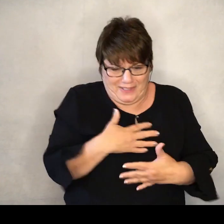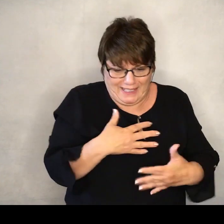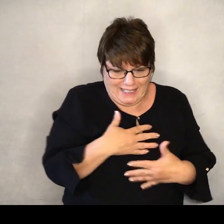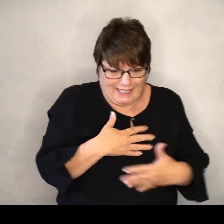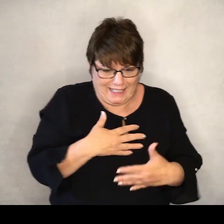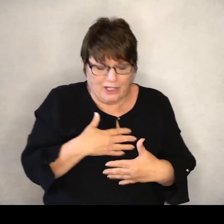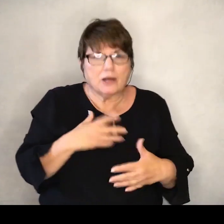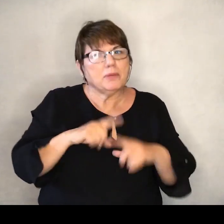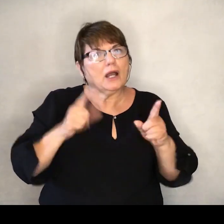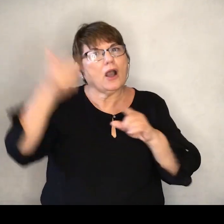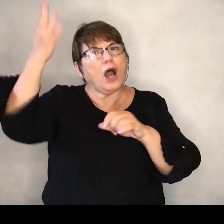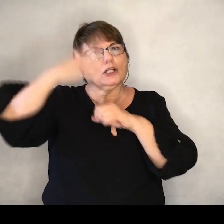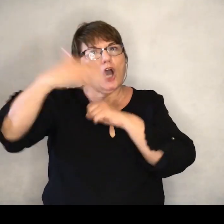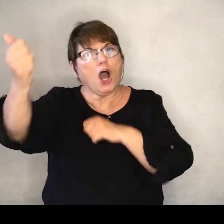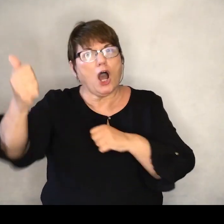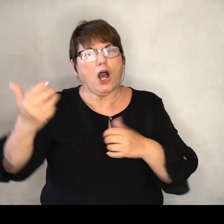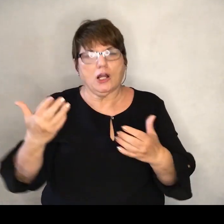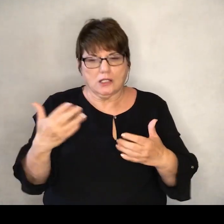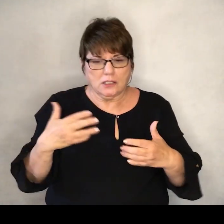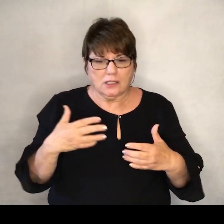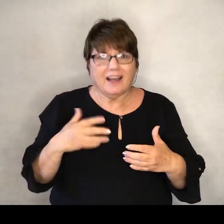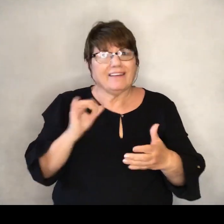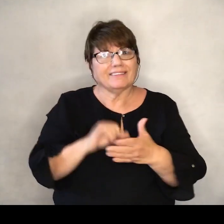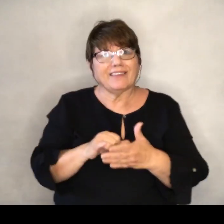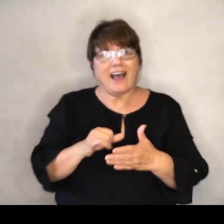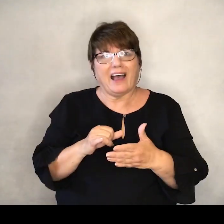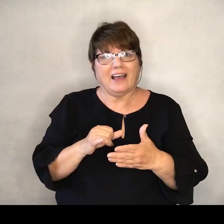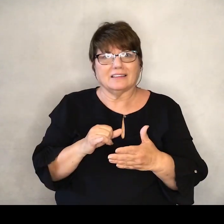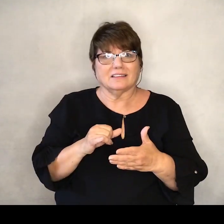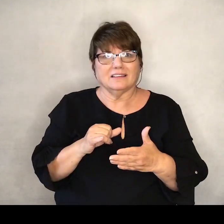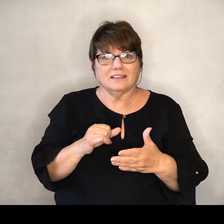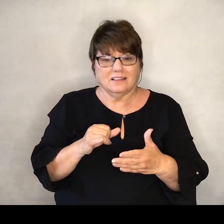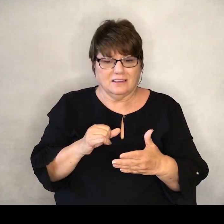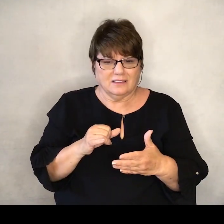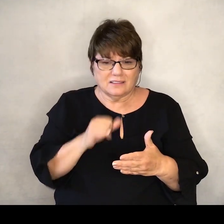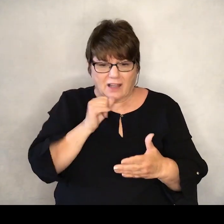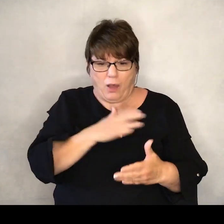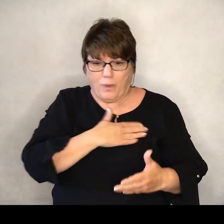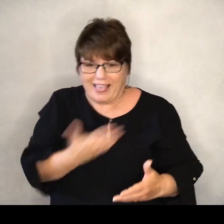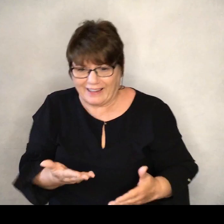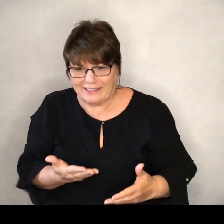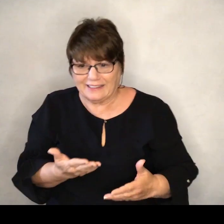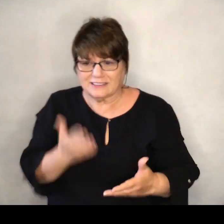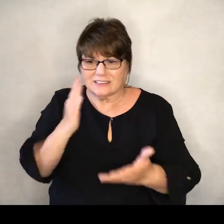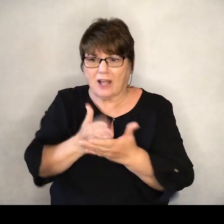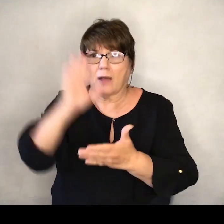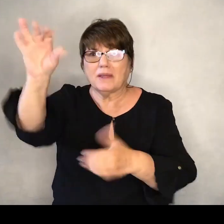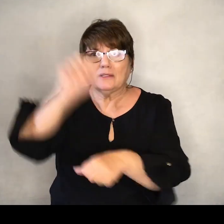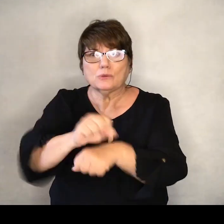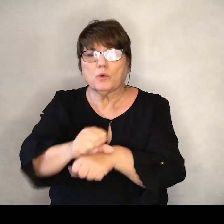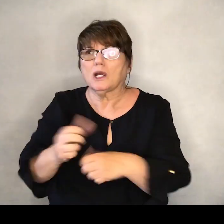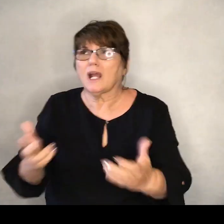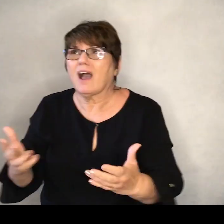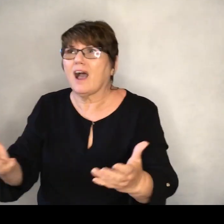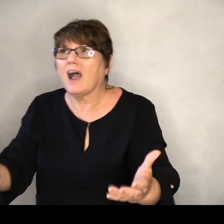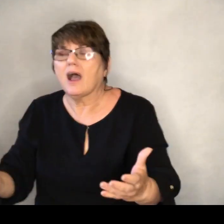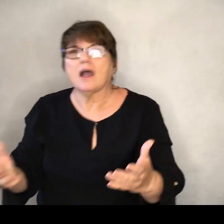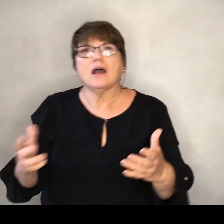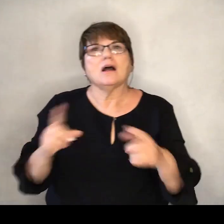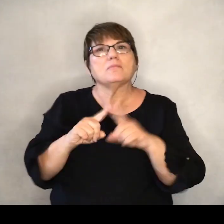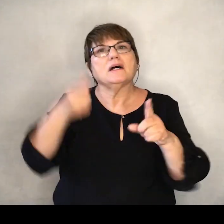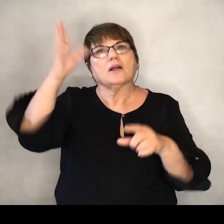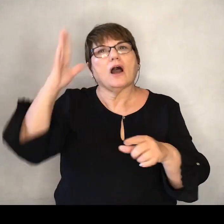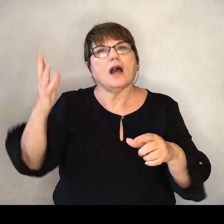calling was only inhibiting the work set before him and the victory that God was